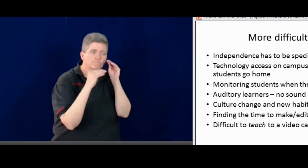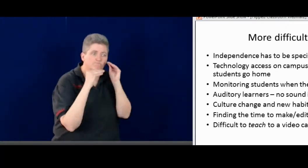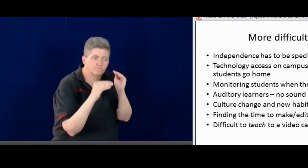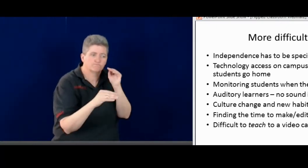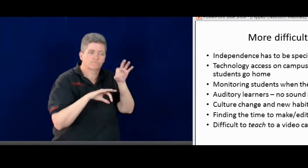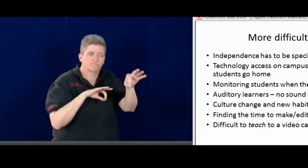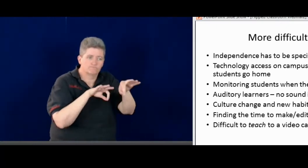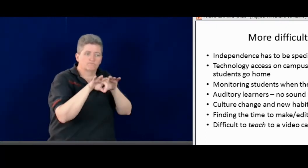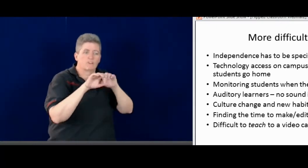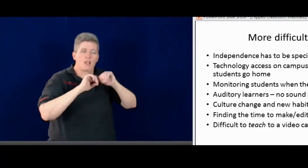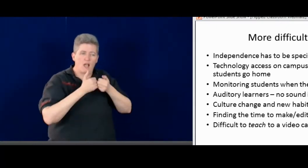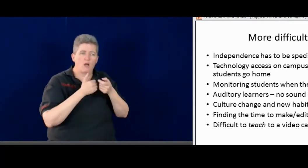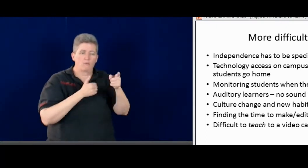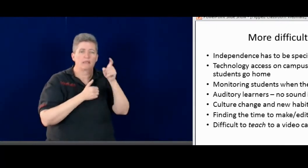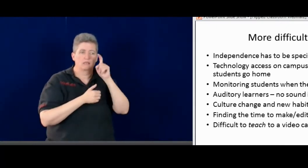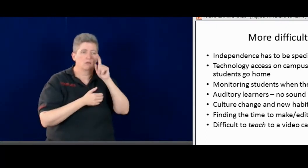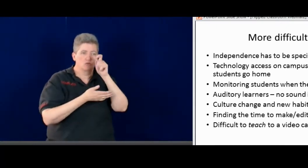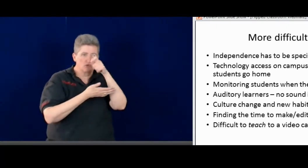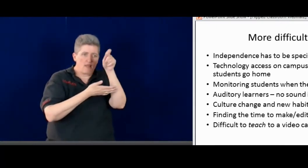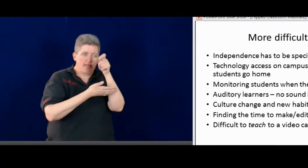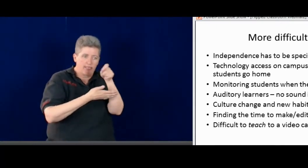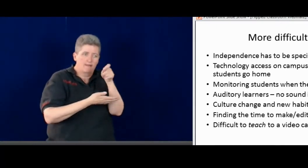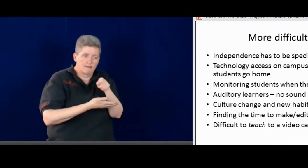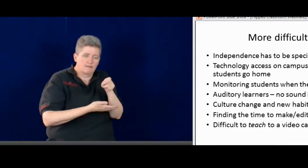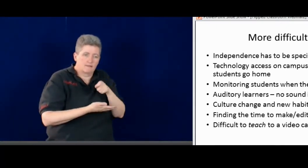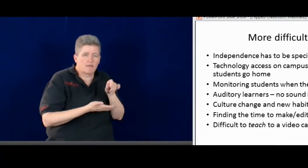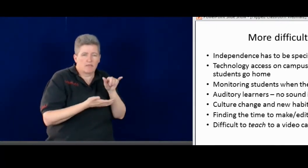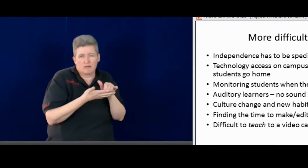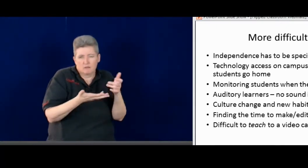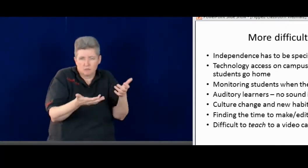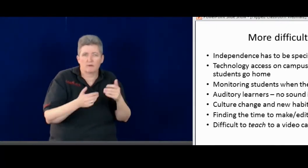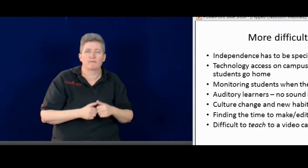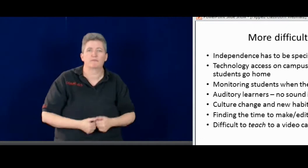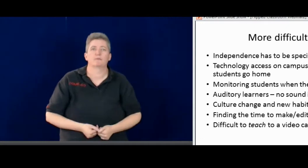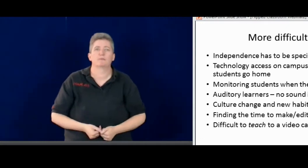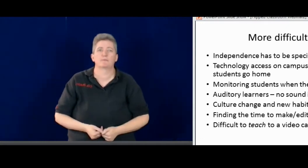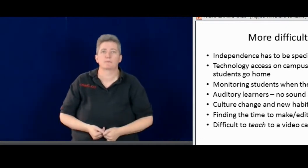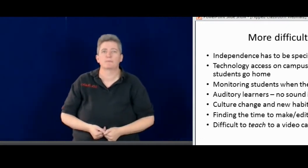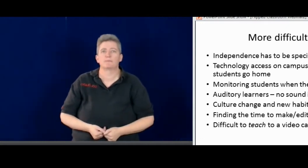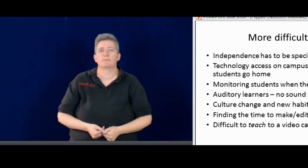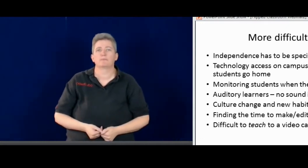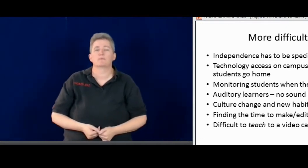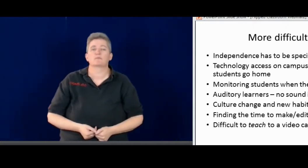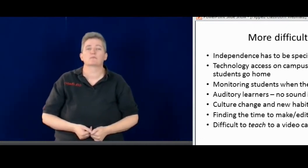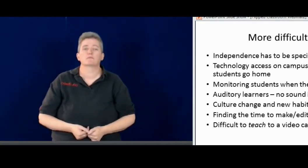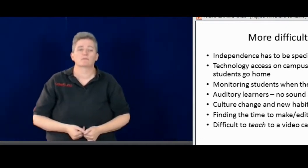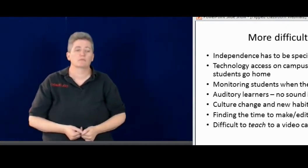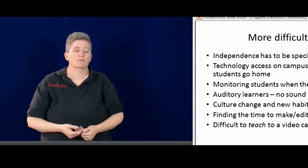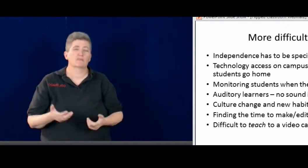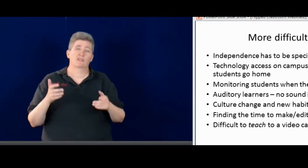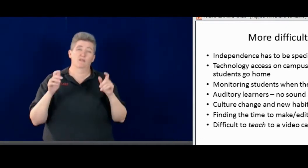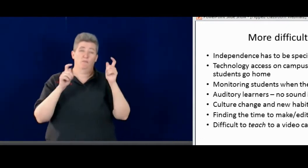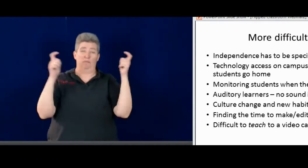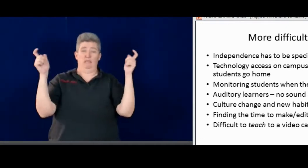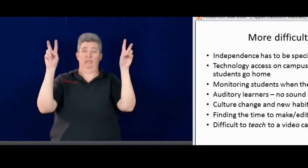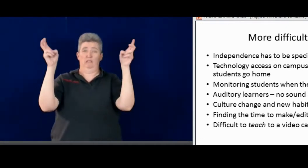it up right away. And they get that. Others, you have to sit and actually explain. Here's the checklist. This is what you're supposed to do and teach that independent.